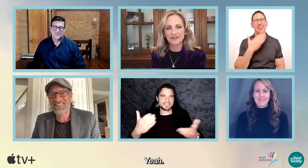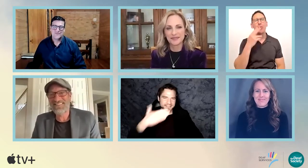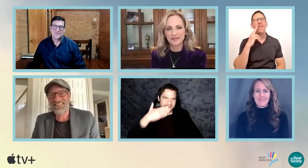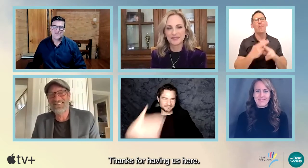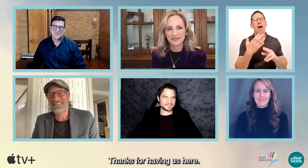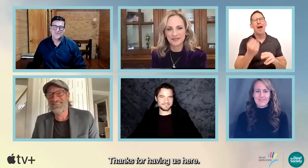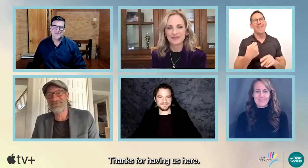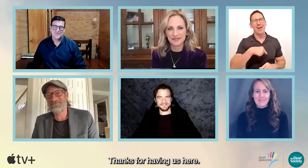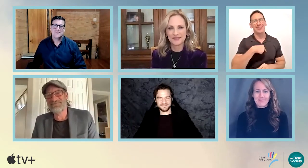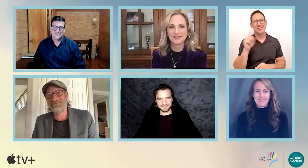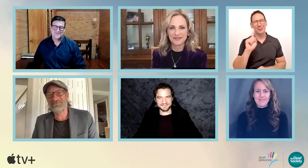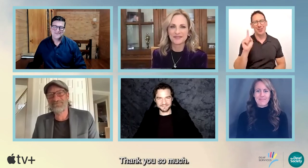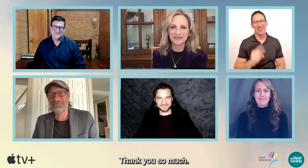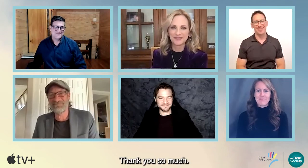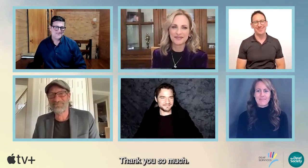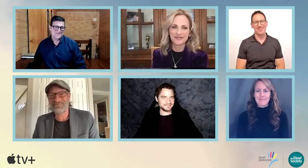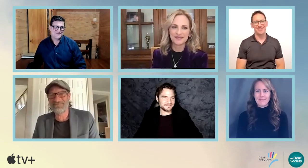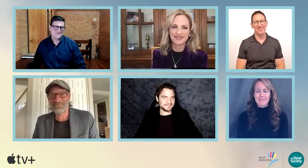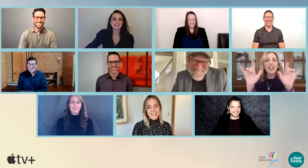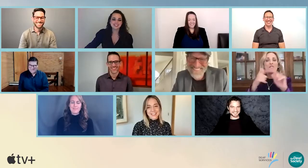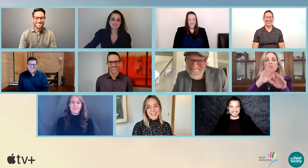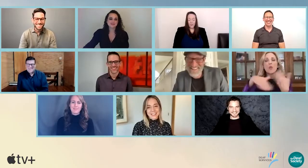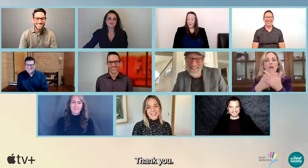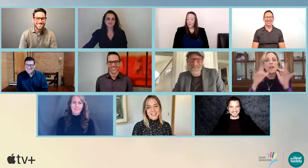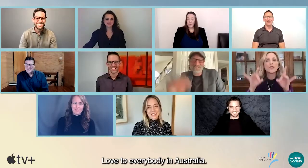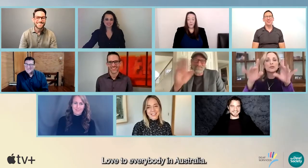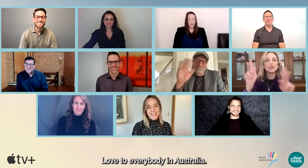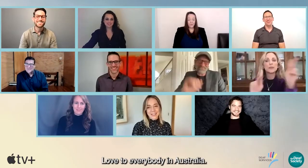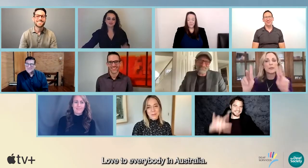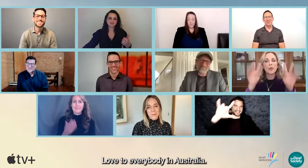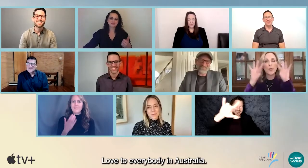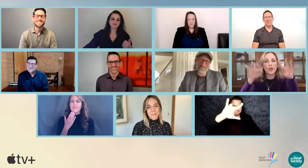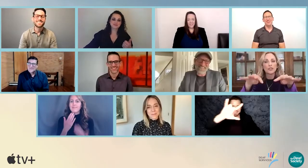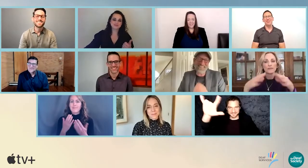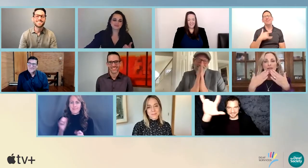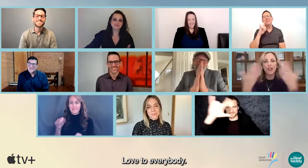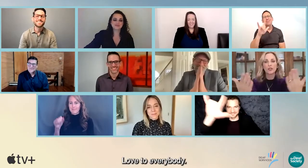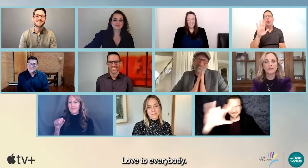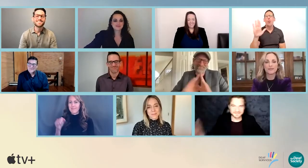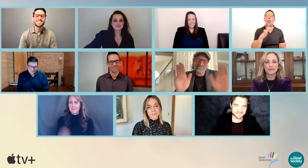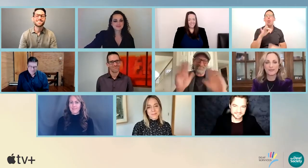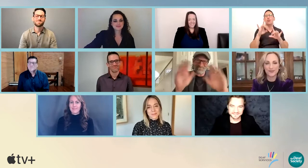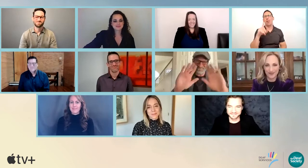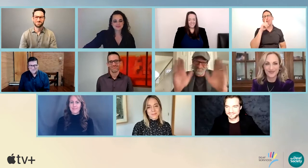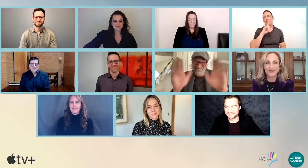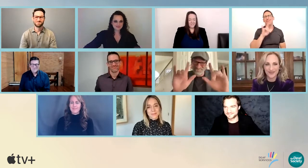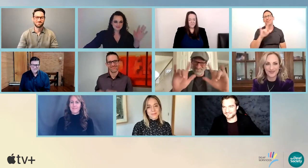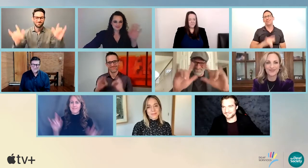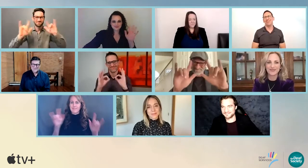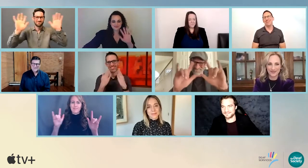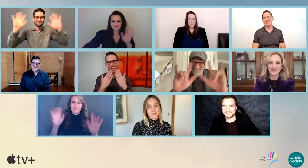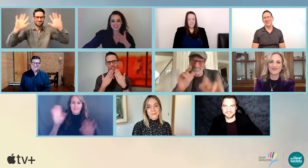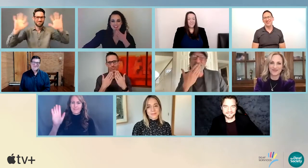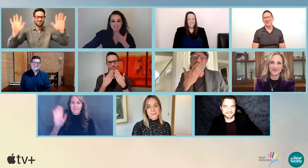Yes. Thanks for having us here. Thank you so much. Thank you. Love to everybody in Australia. Love to everybody. Yes. Love you all. Love you all.